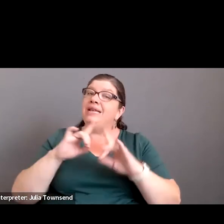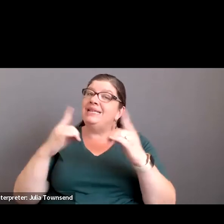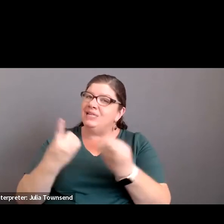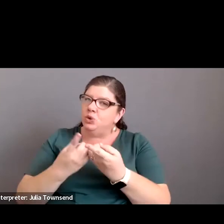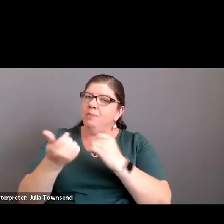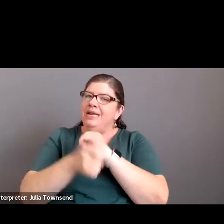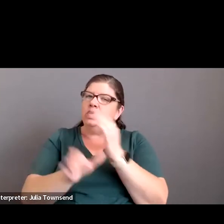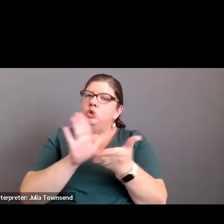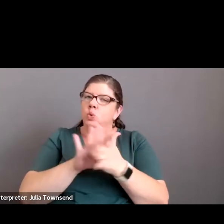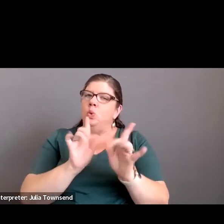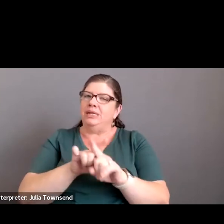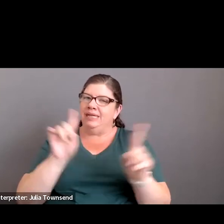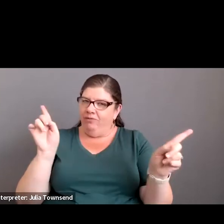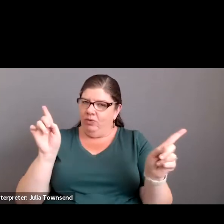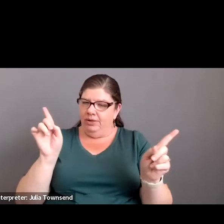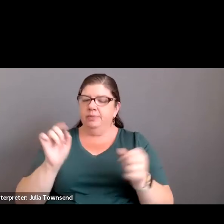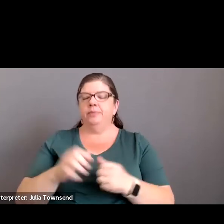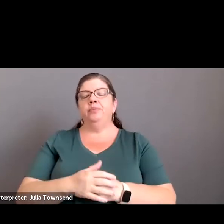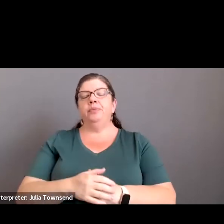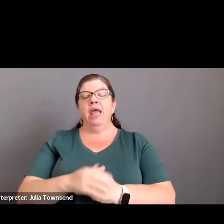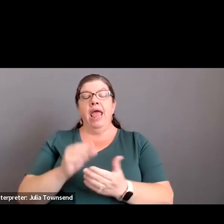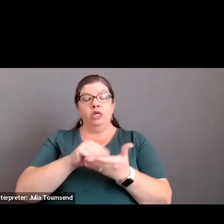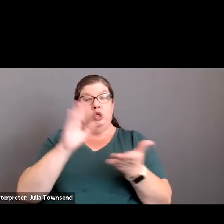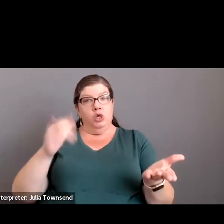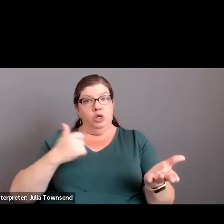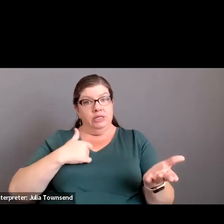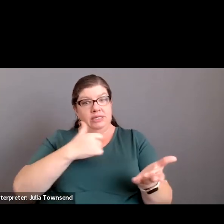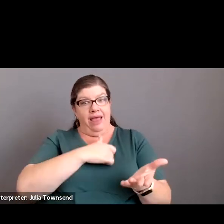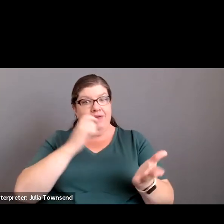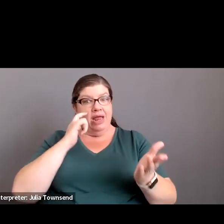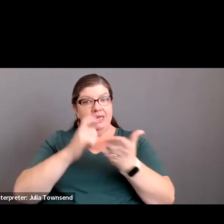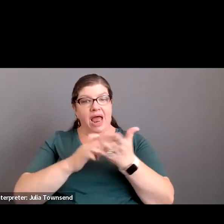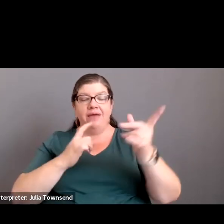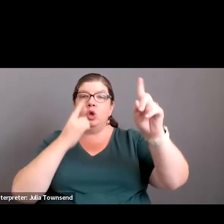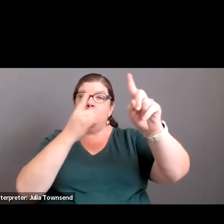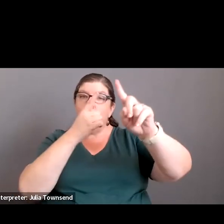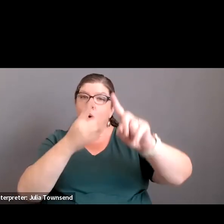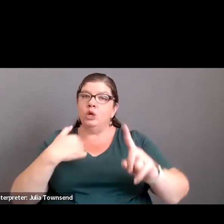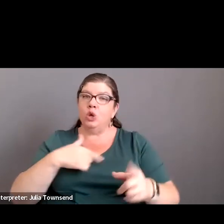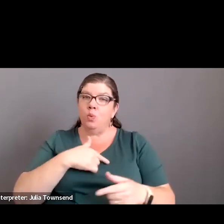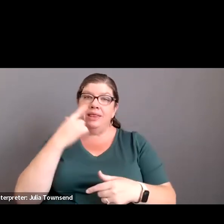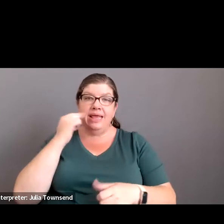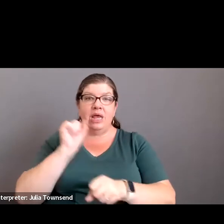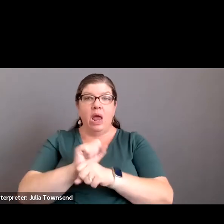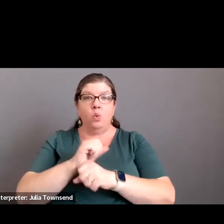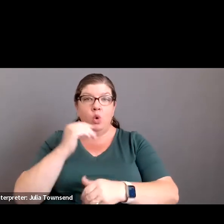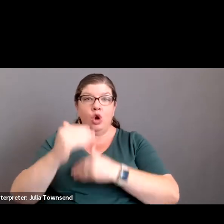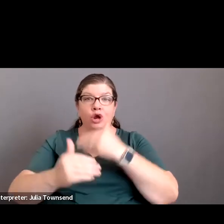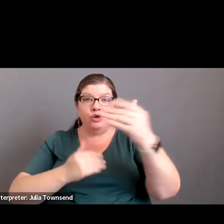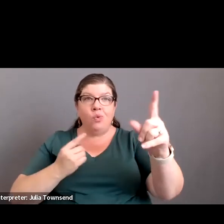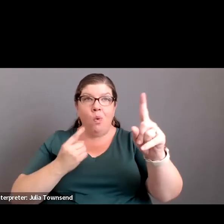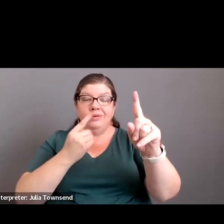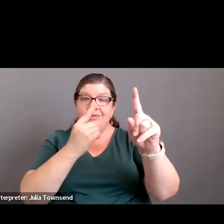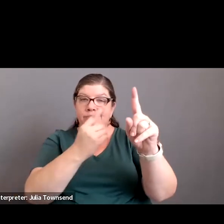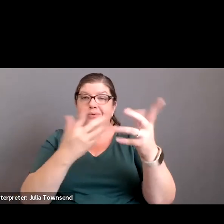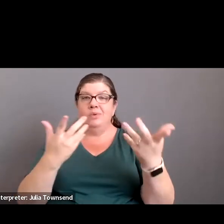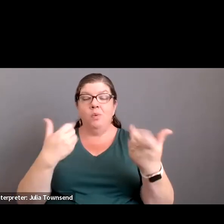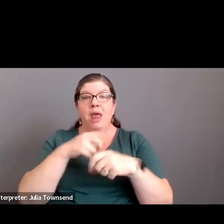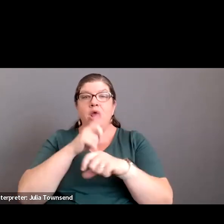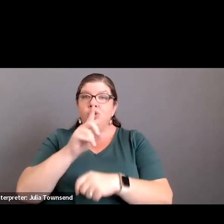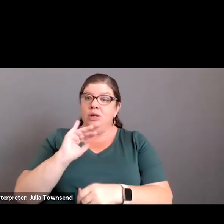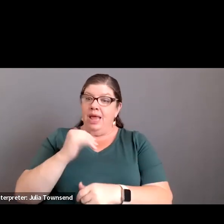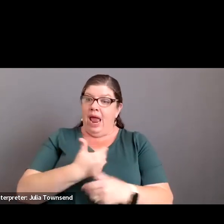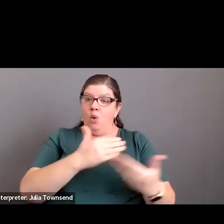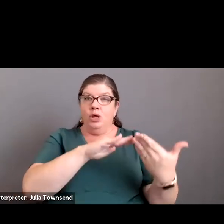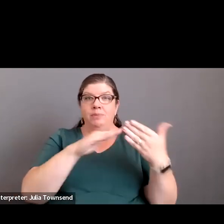And as students, it's really important that we ourselves identify goals that we think we can work towards because we want to make sure that